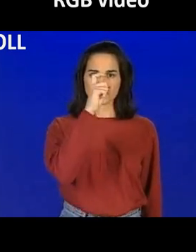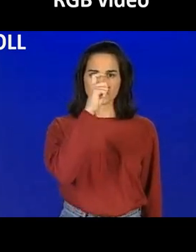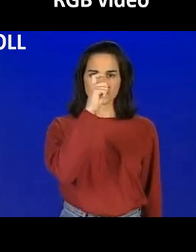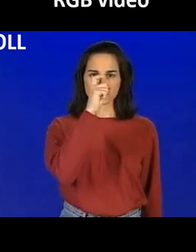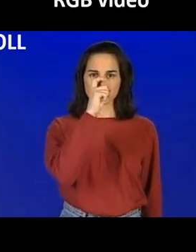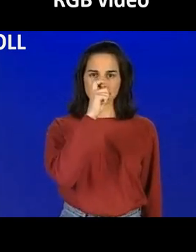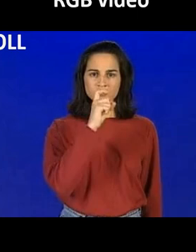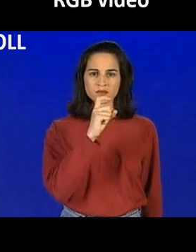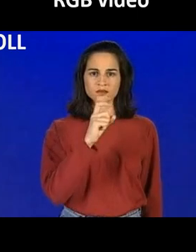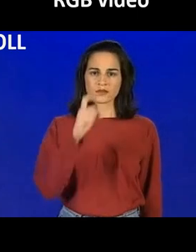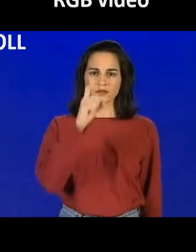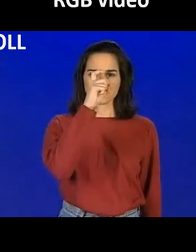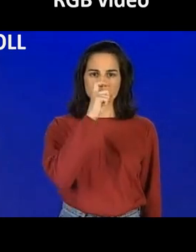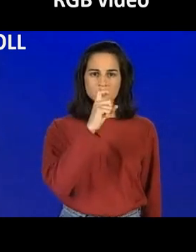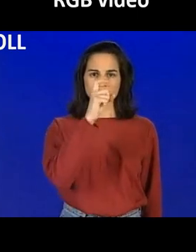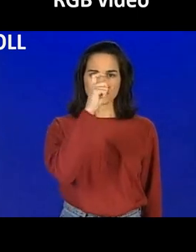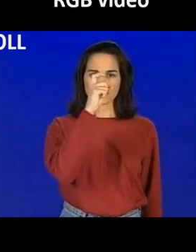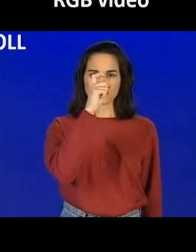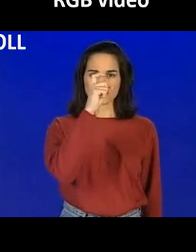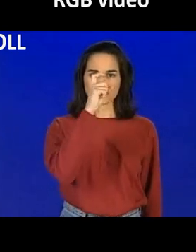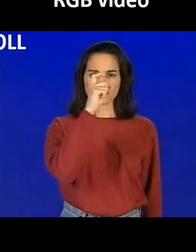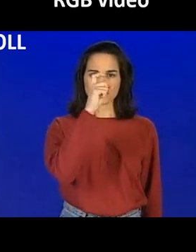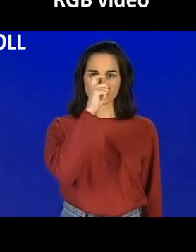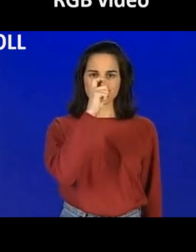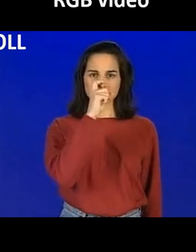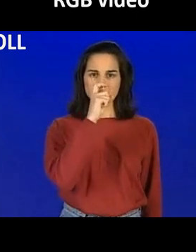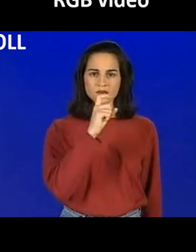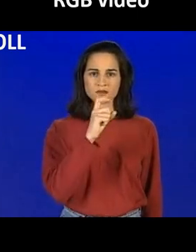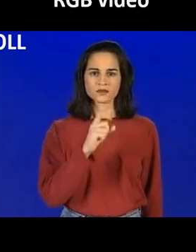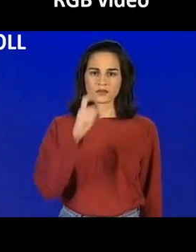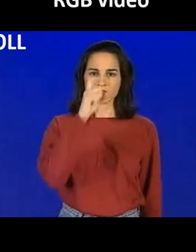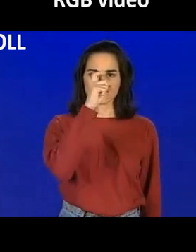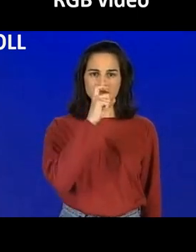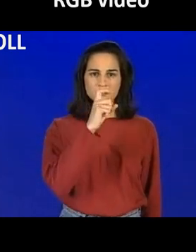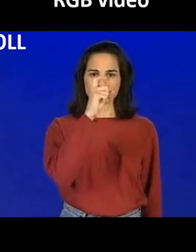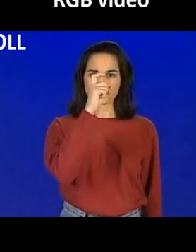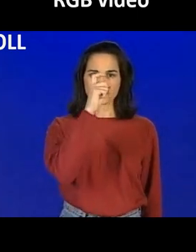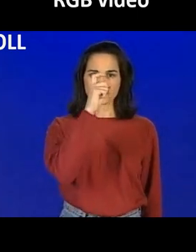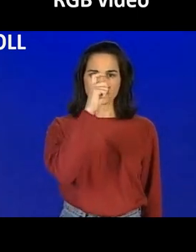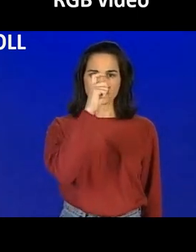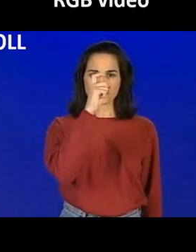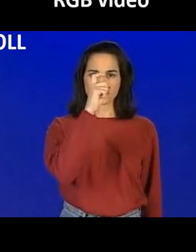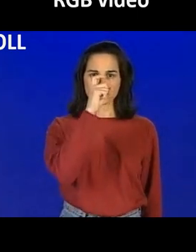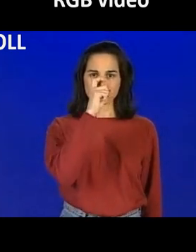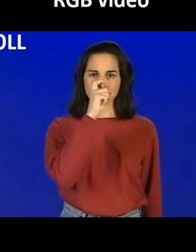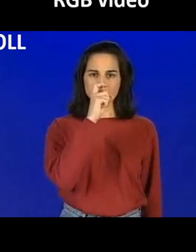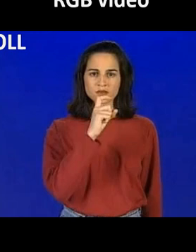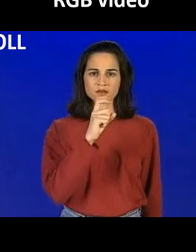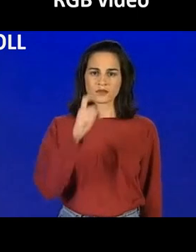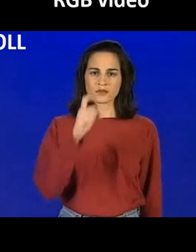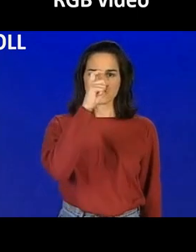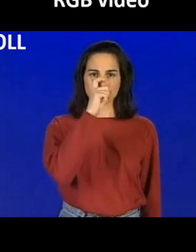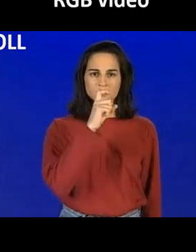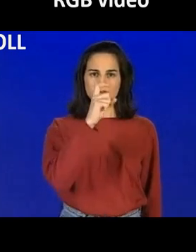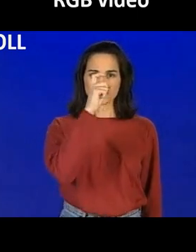method to capture fine-grained hand pose, facial expression, and upper body movement from monocular sign language videos.